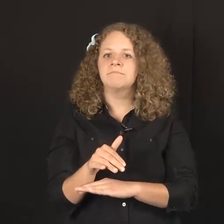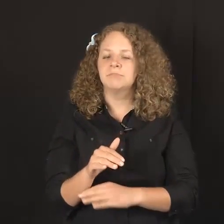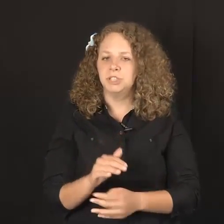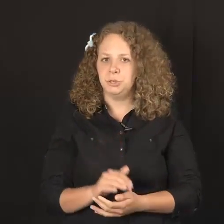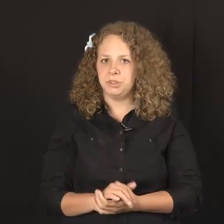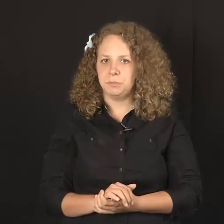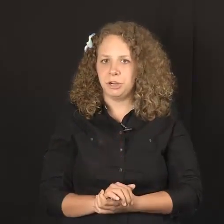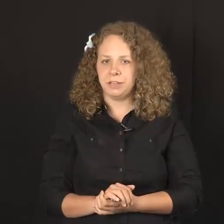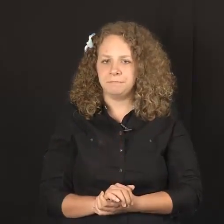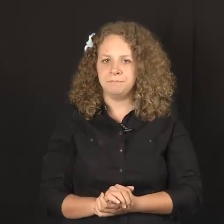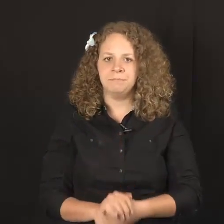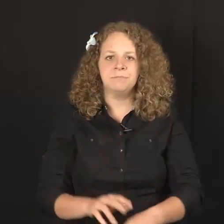2 in the morning.